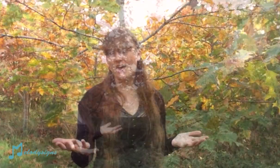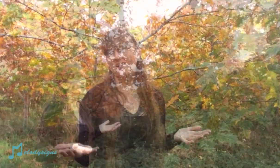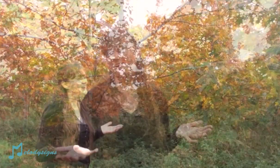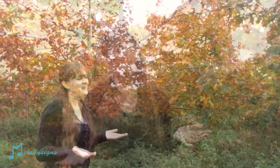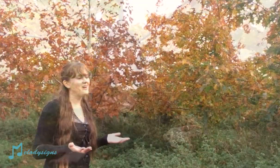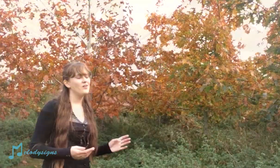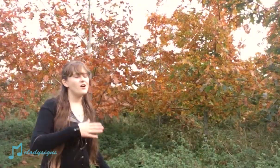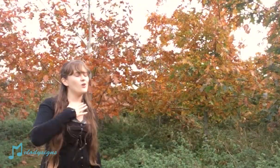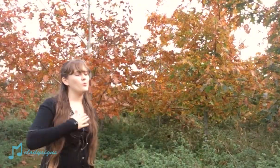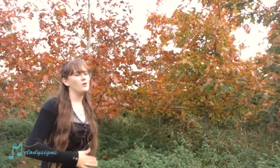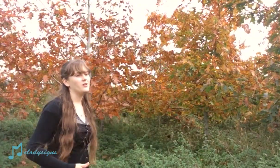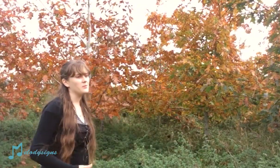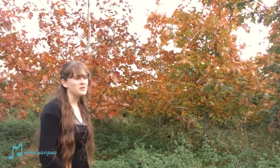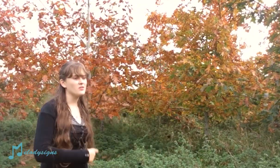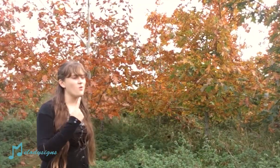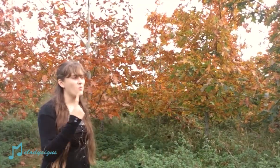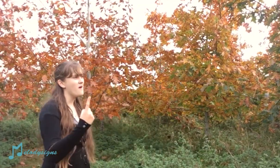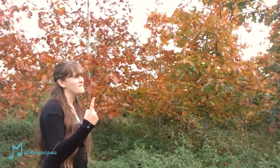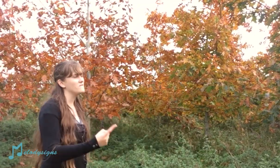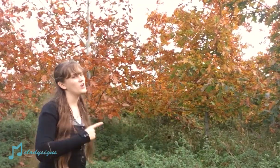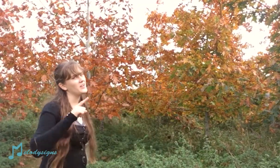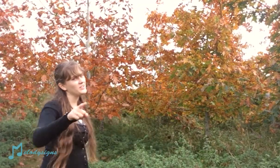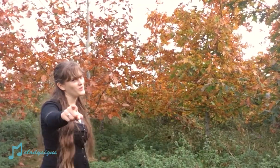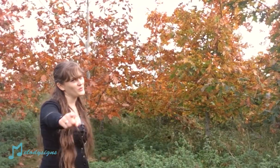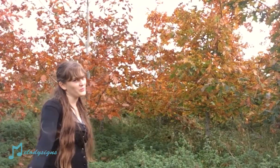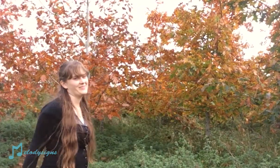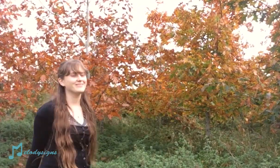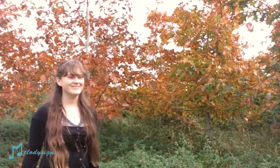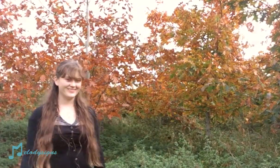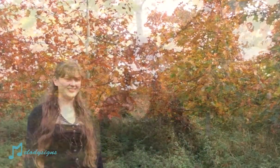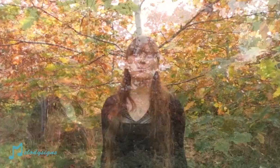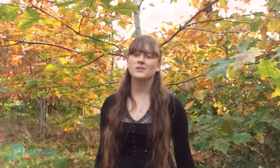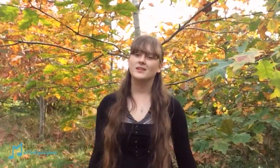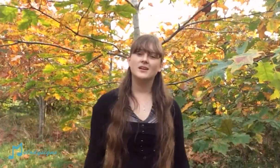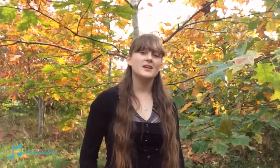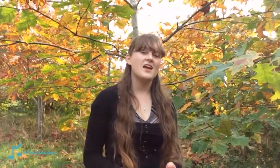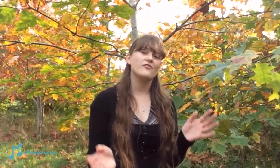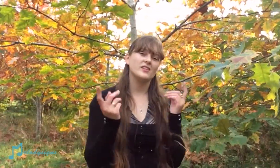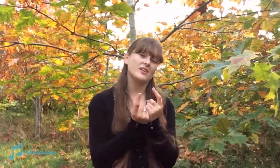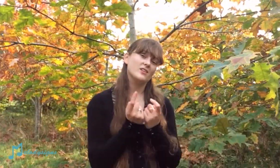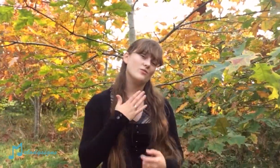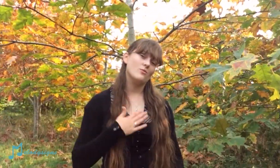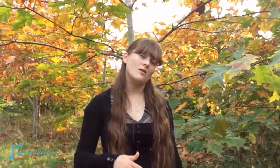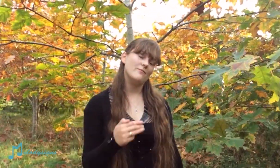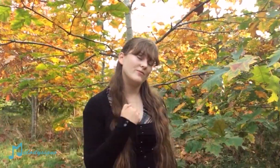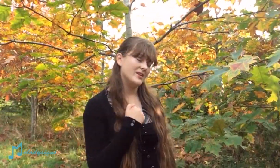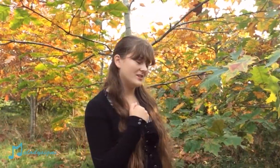I want to be the one for you In everything you want me